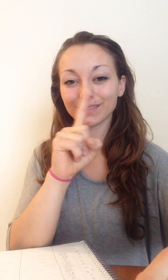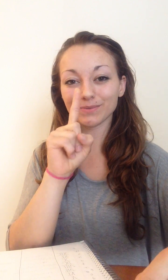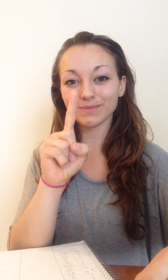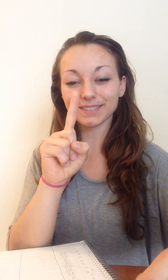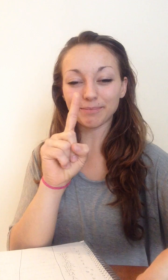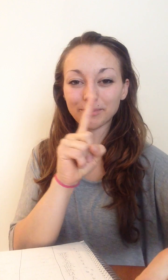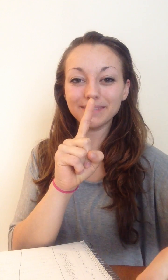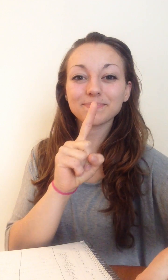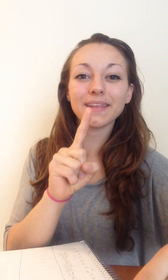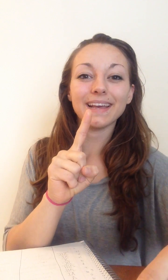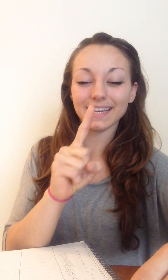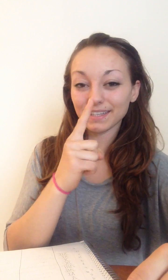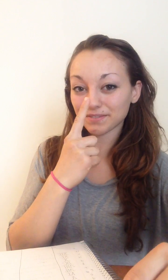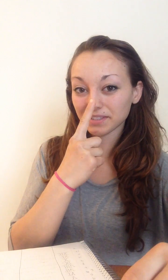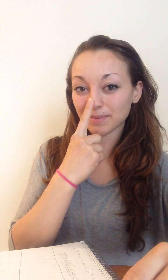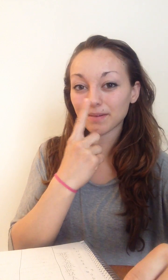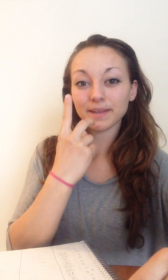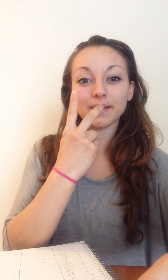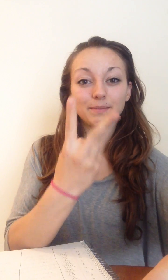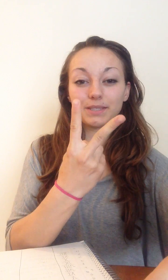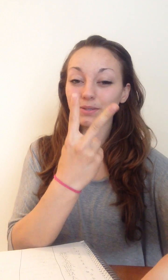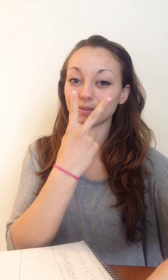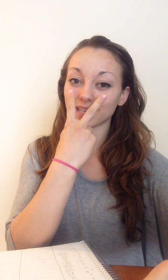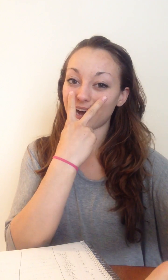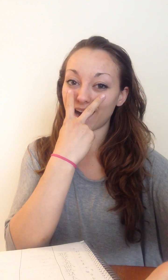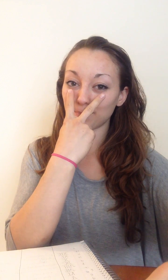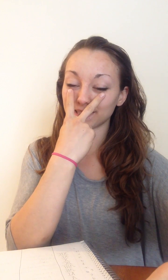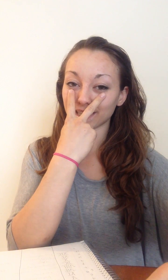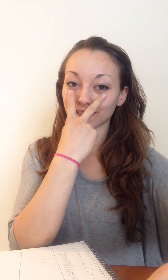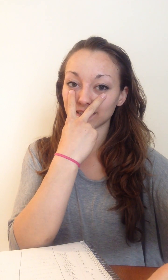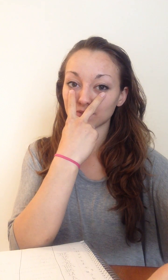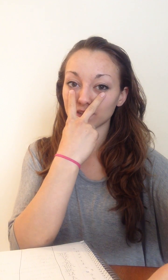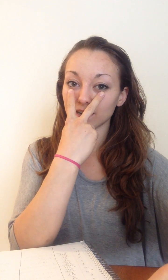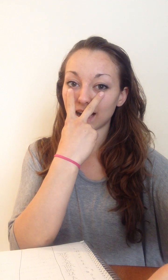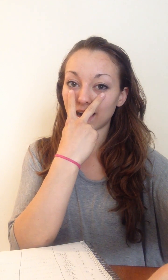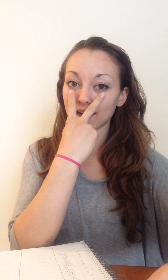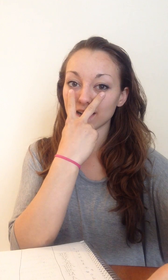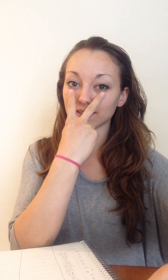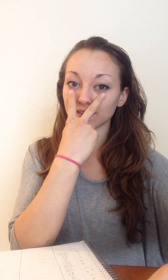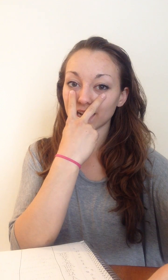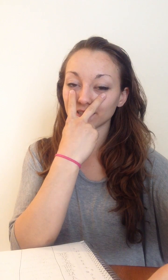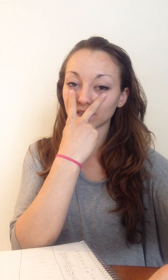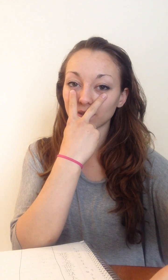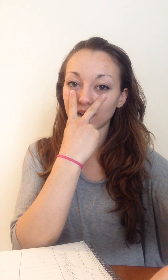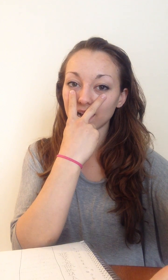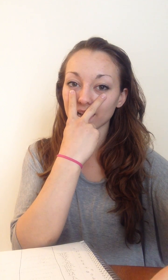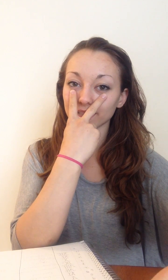it's number one, and it is for smell. Number two is optic. It's for your eyes. You got two eyes.